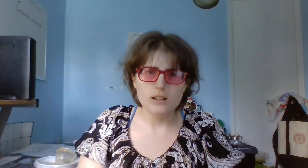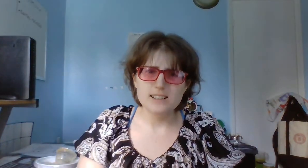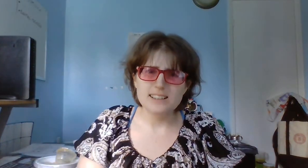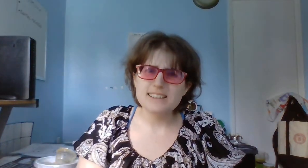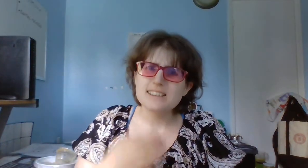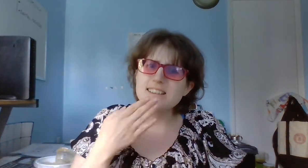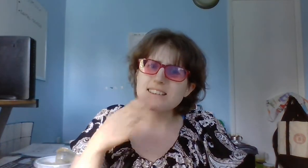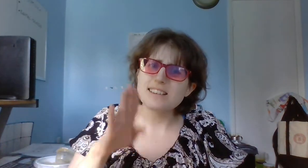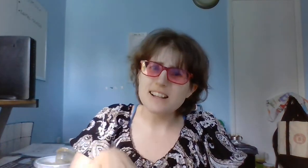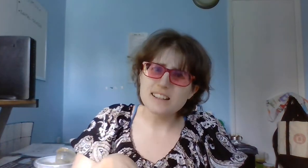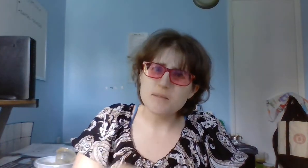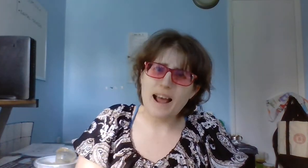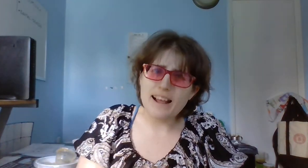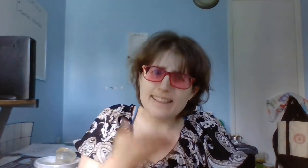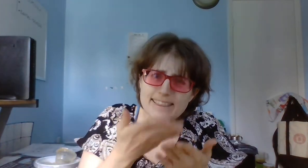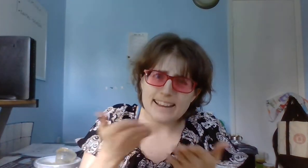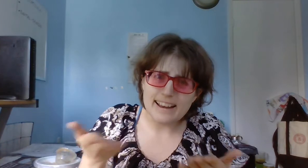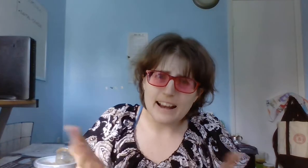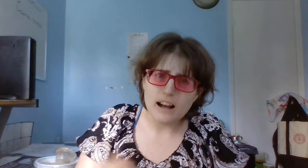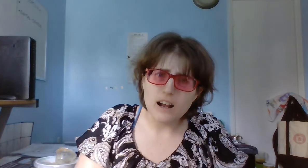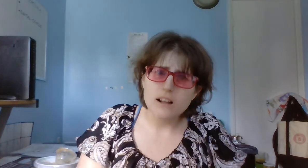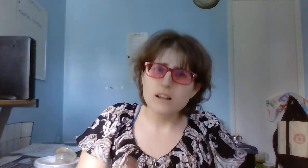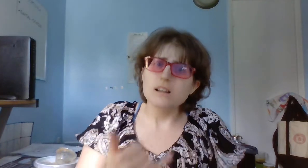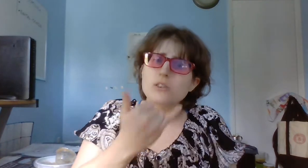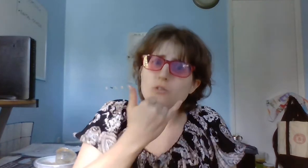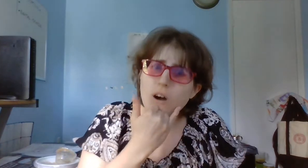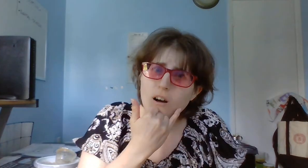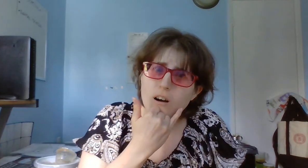That's a bad thing. It's wrong.